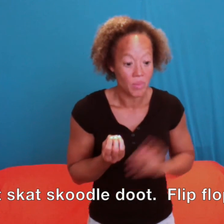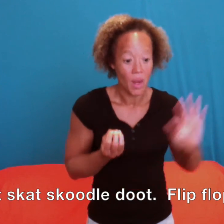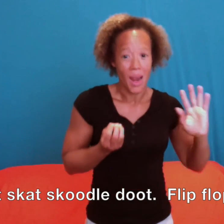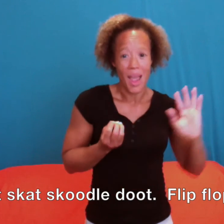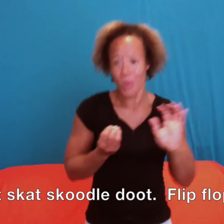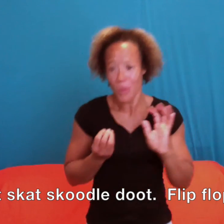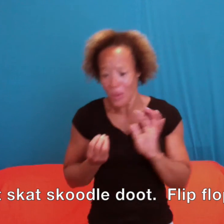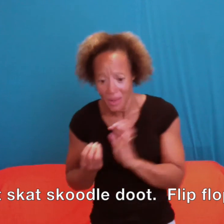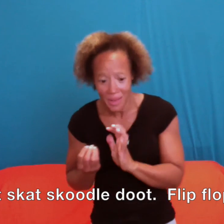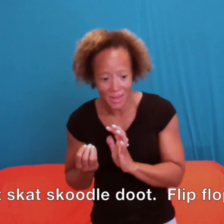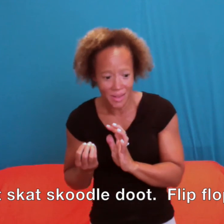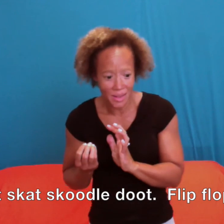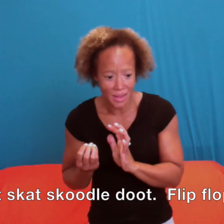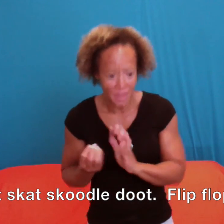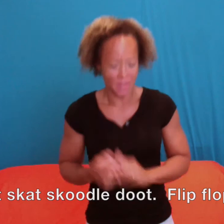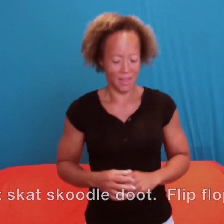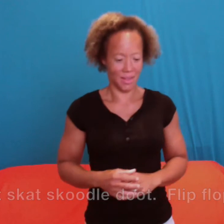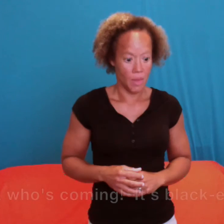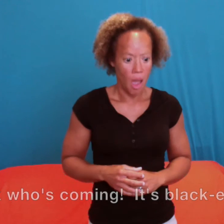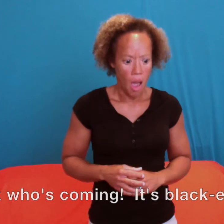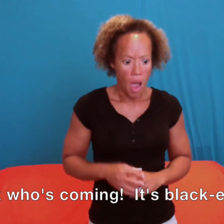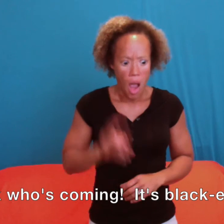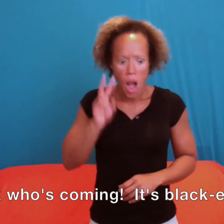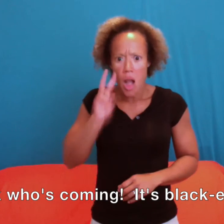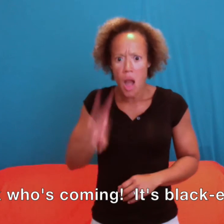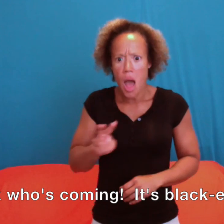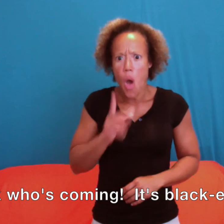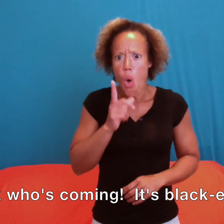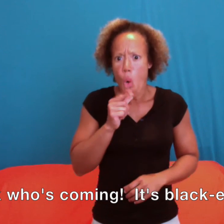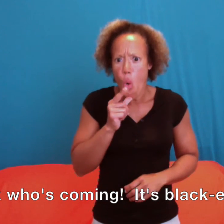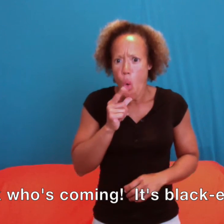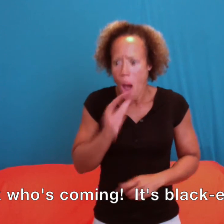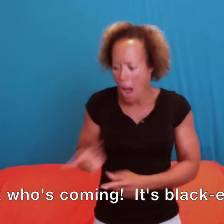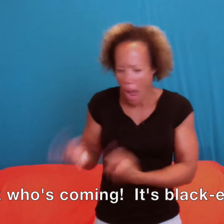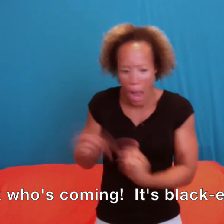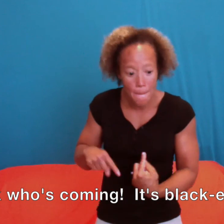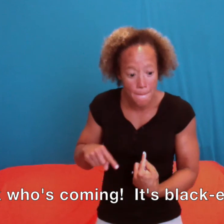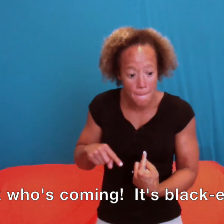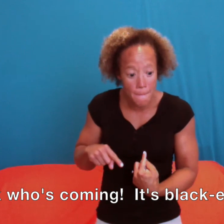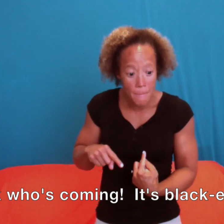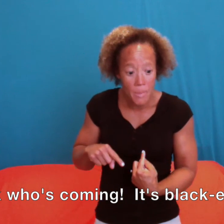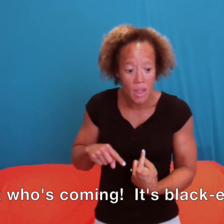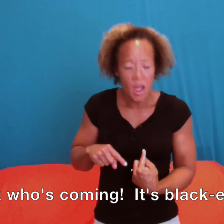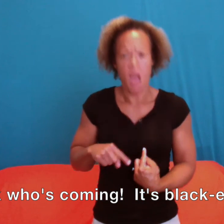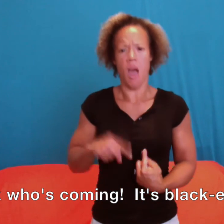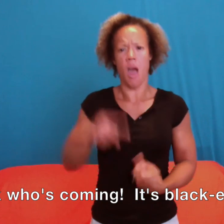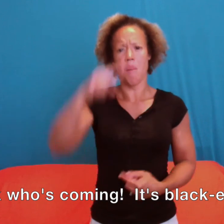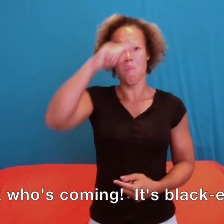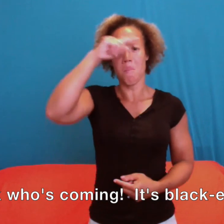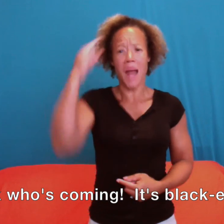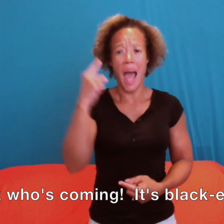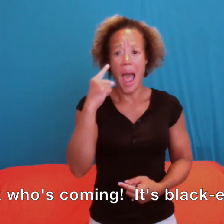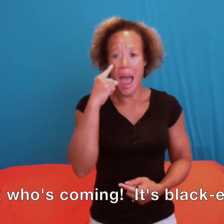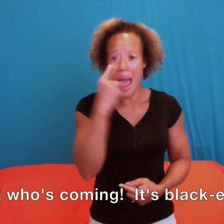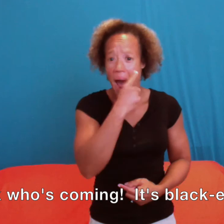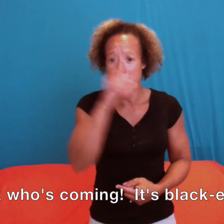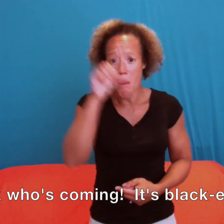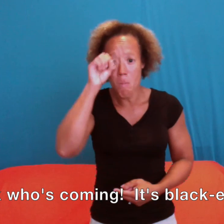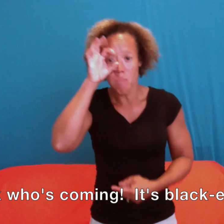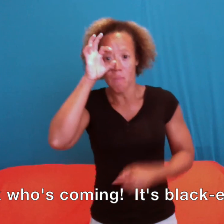Oop Skit Scat Scoodle Doot Flip Flop Flea Look who's coming! It's Black Eyed P